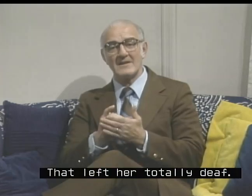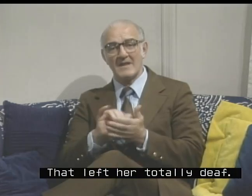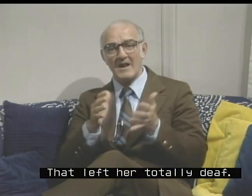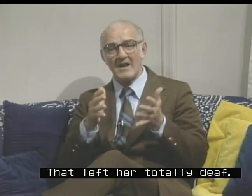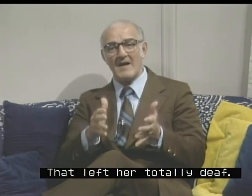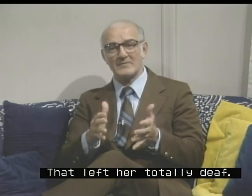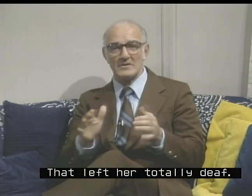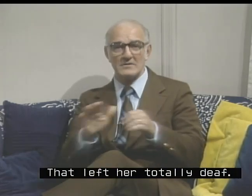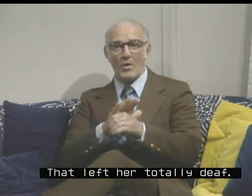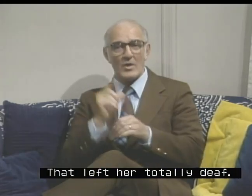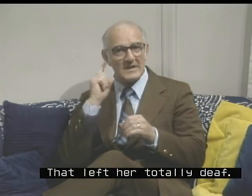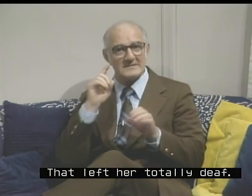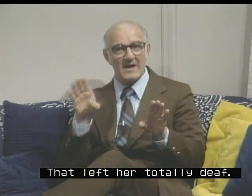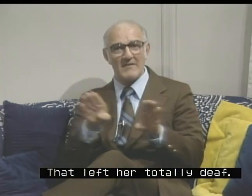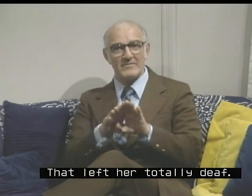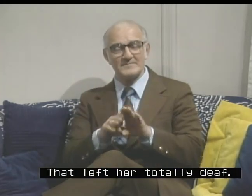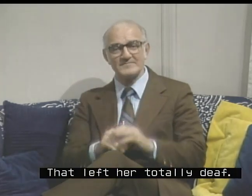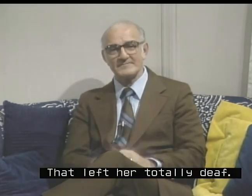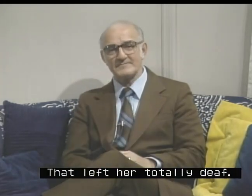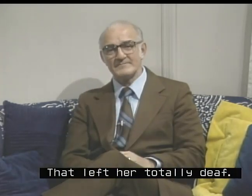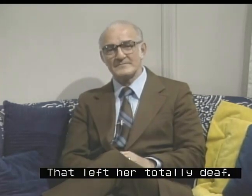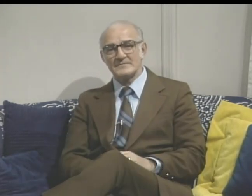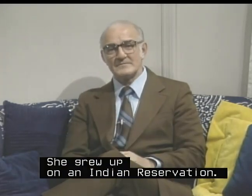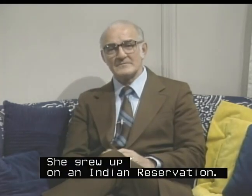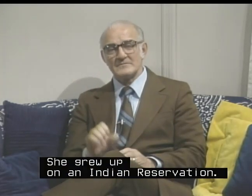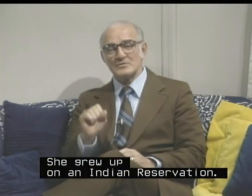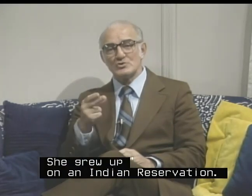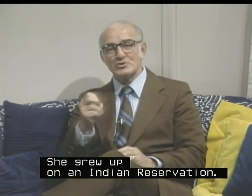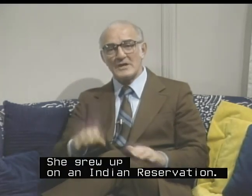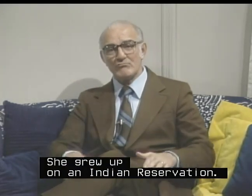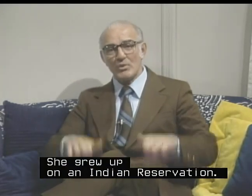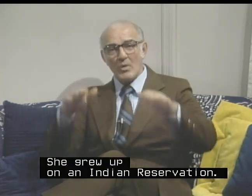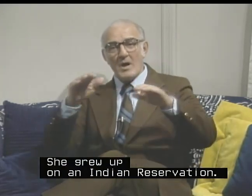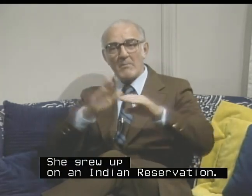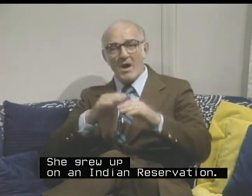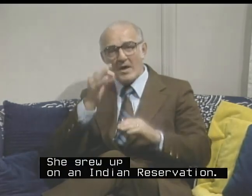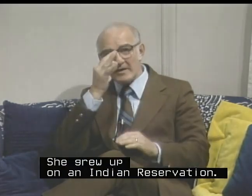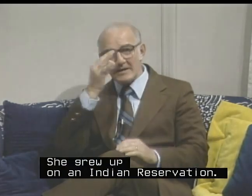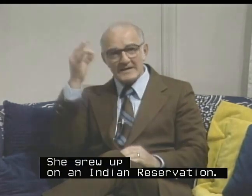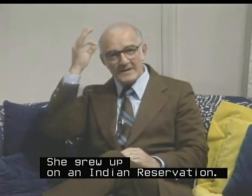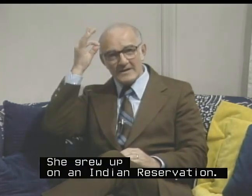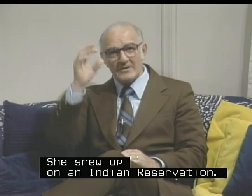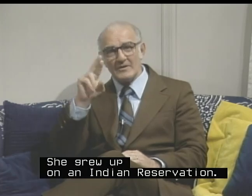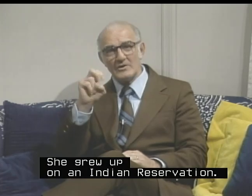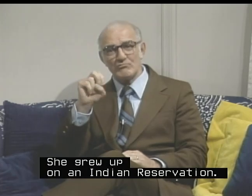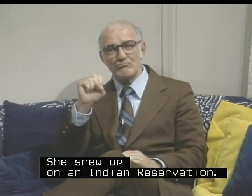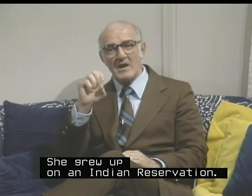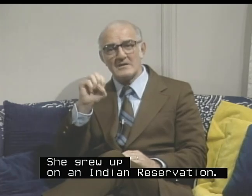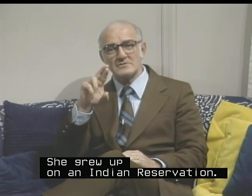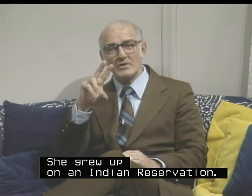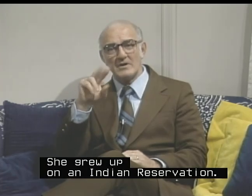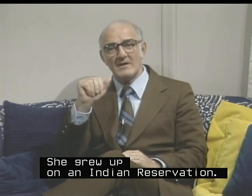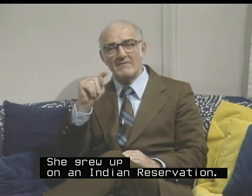left her totally deaf. She grew up on an Indian reservation.